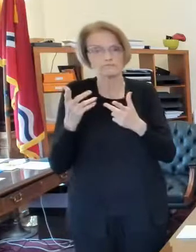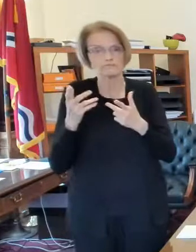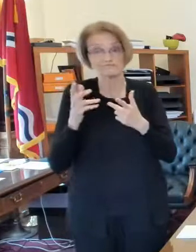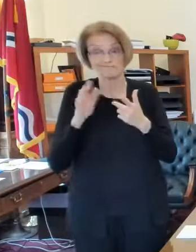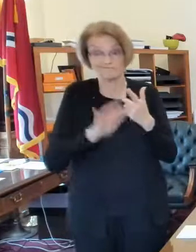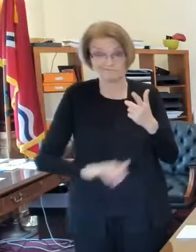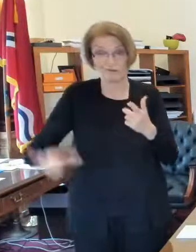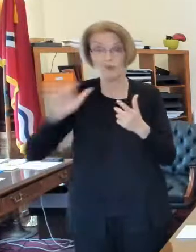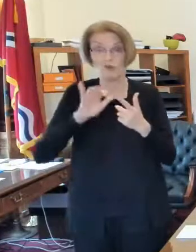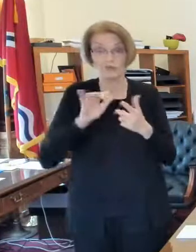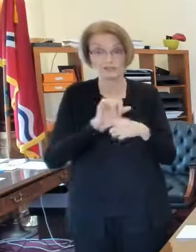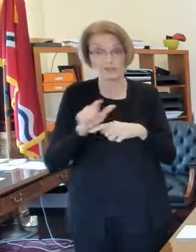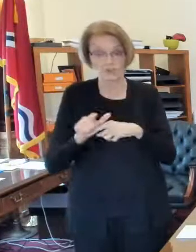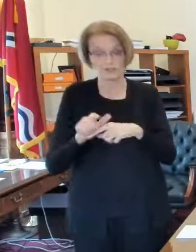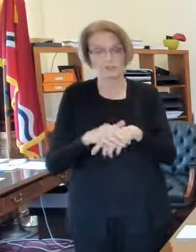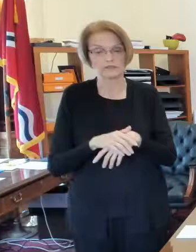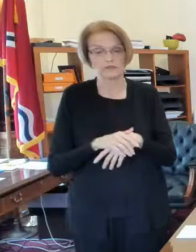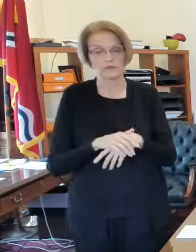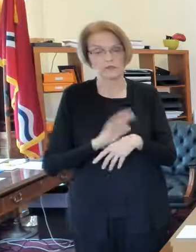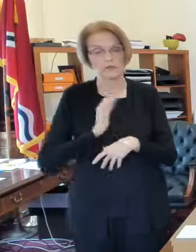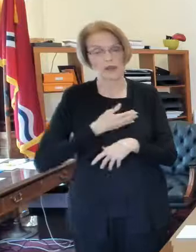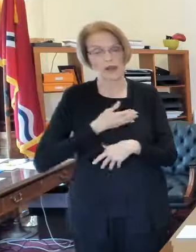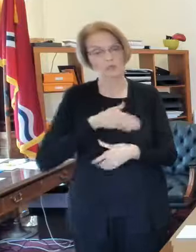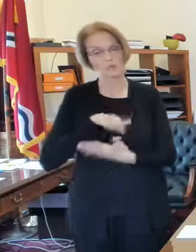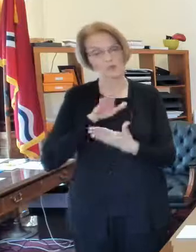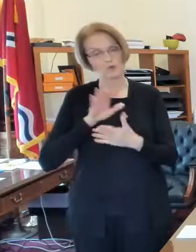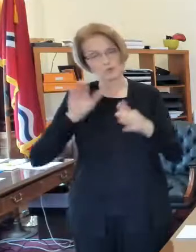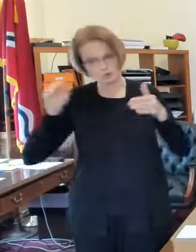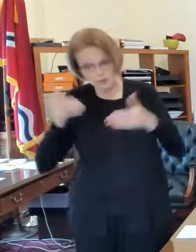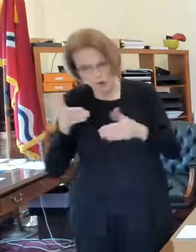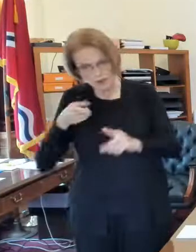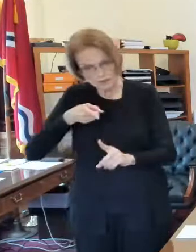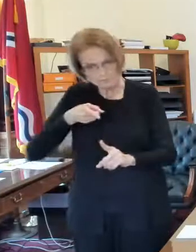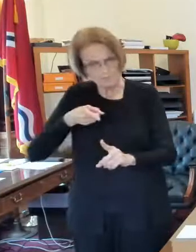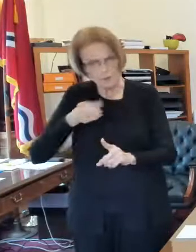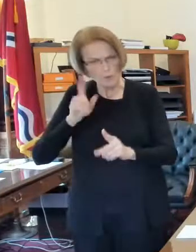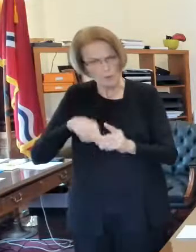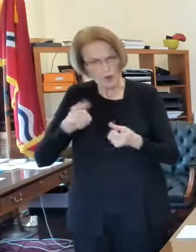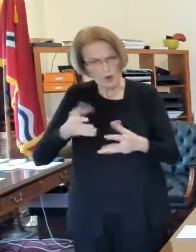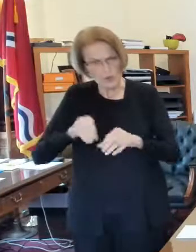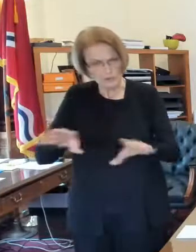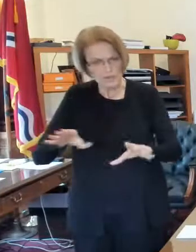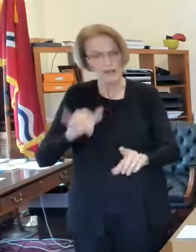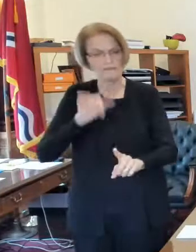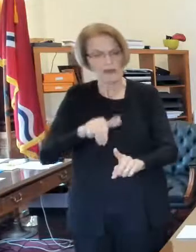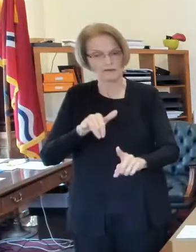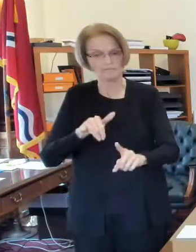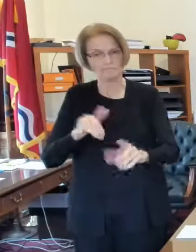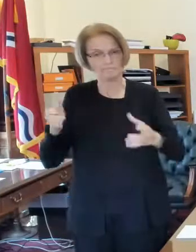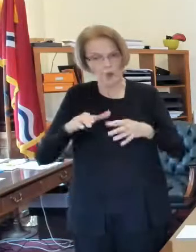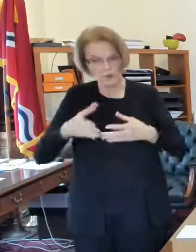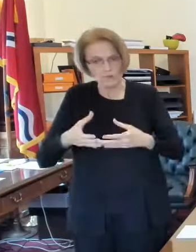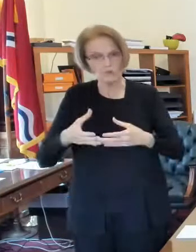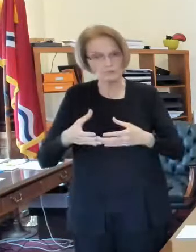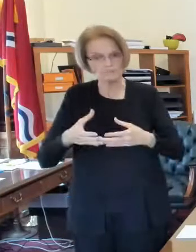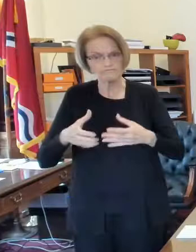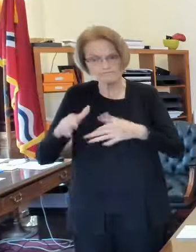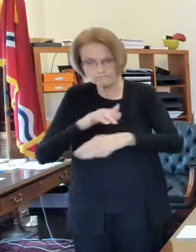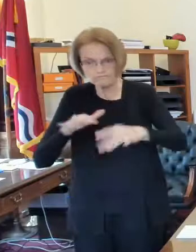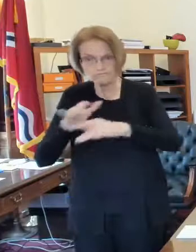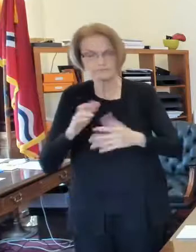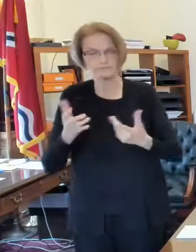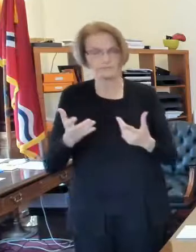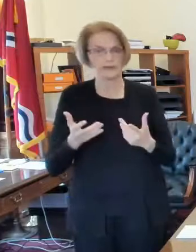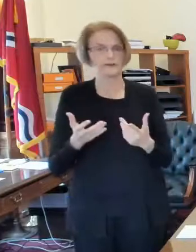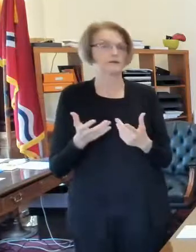wanted to make sure we were implementing a targeted approach to address the root cause of the spread of covid 19 in the city of st